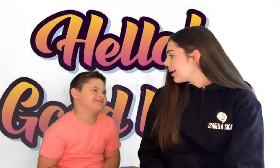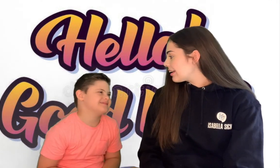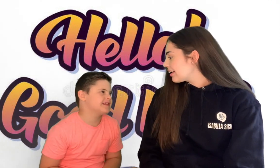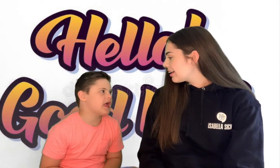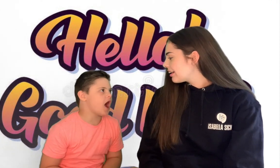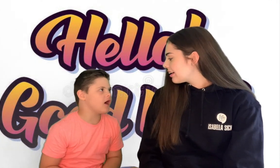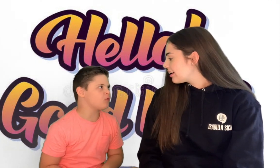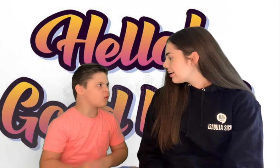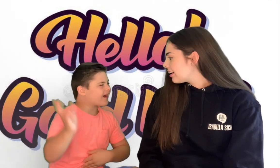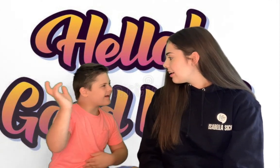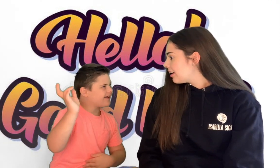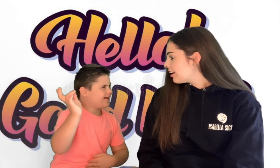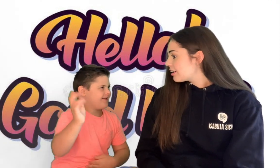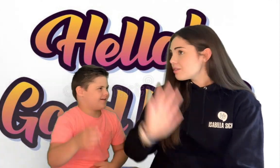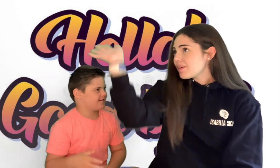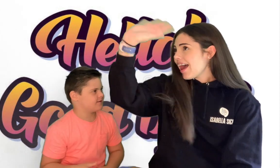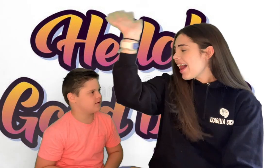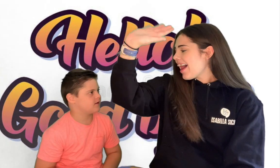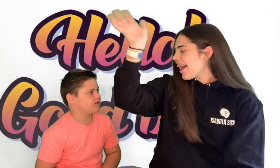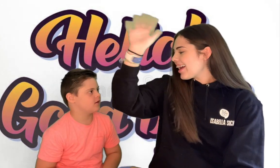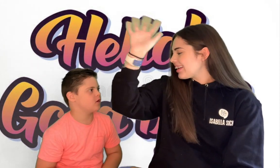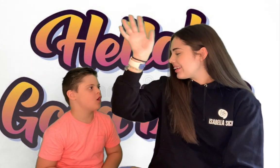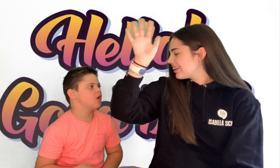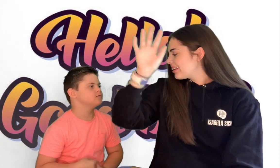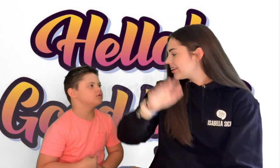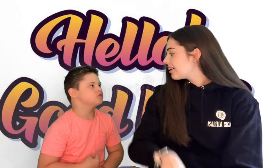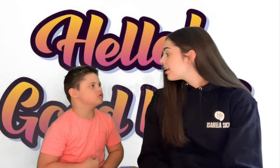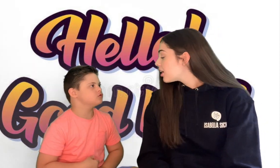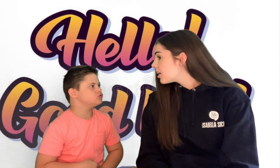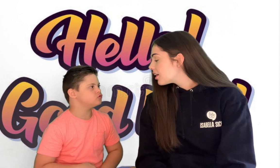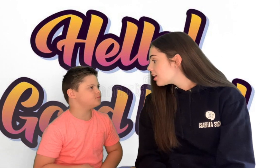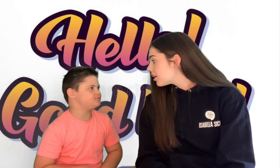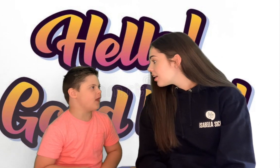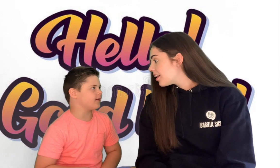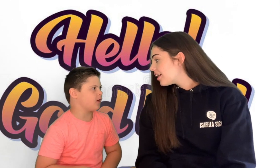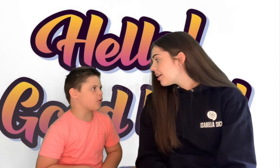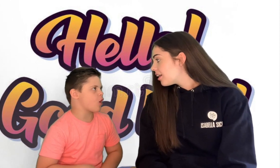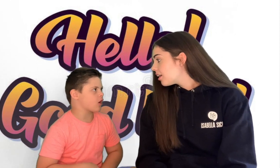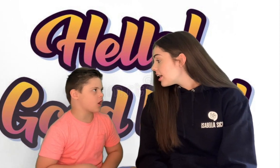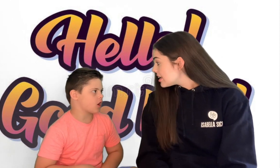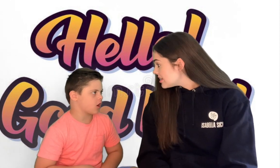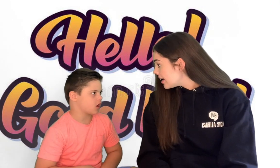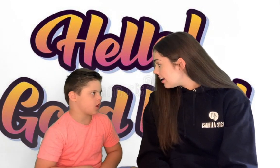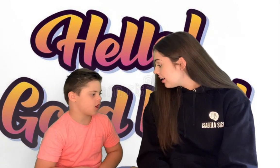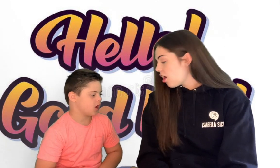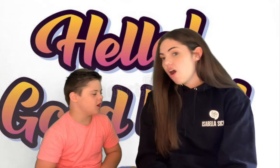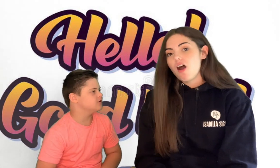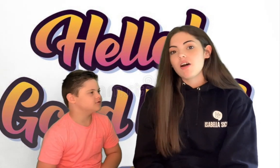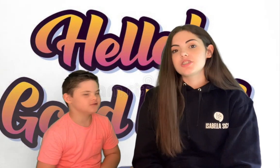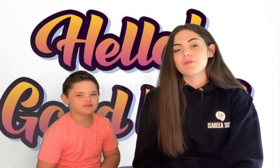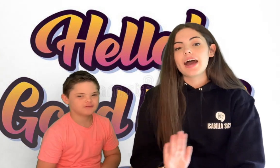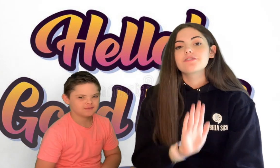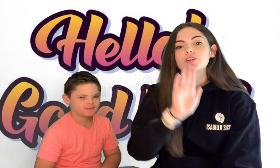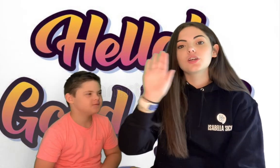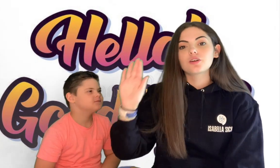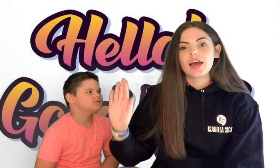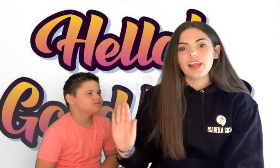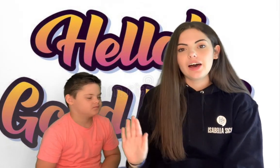oh kissy goodbye is it so we have hello